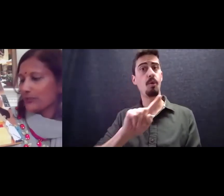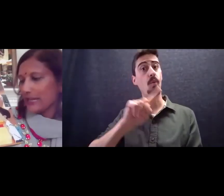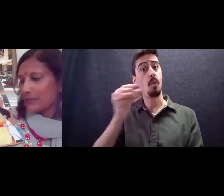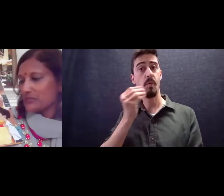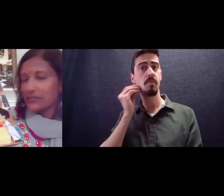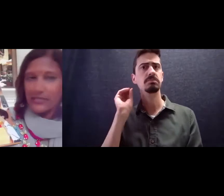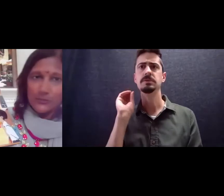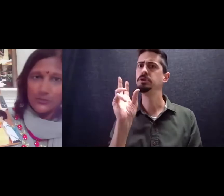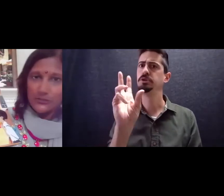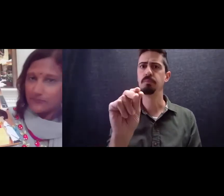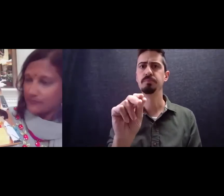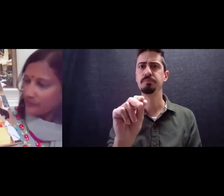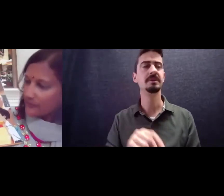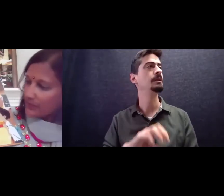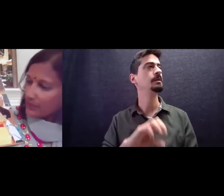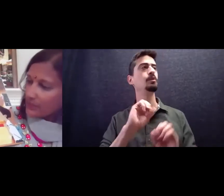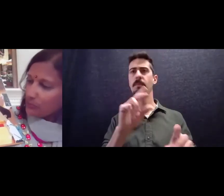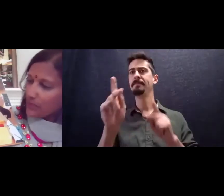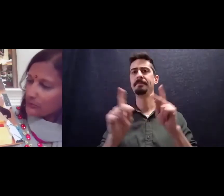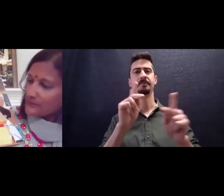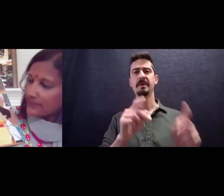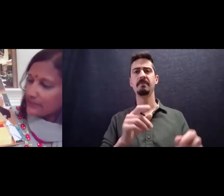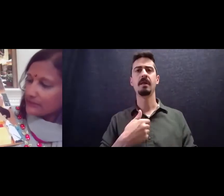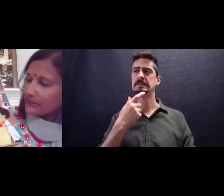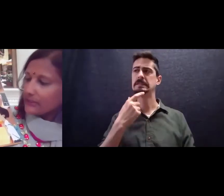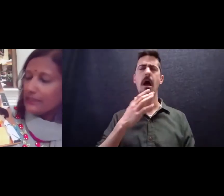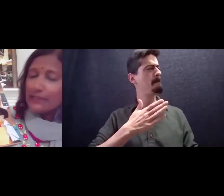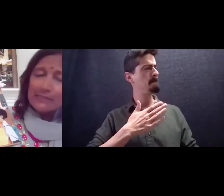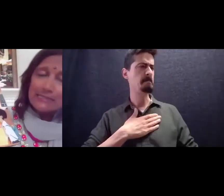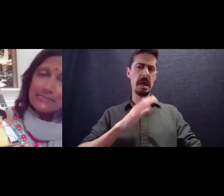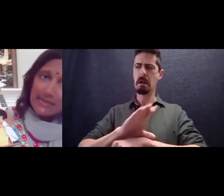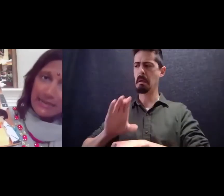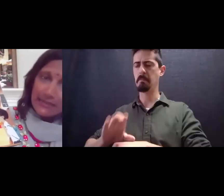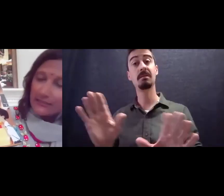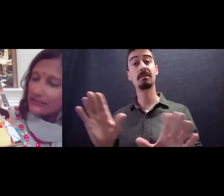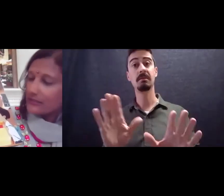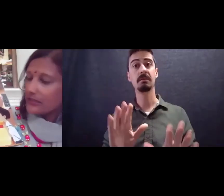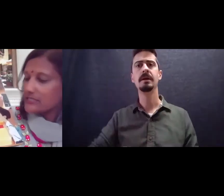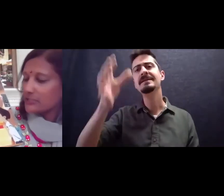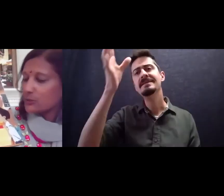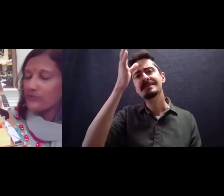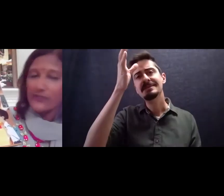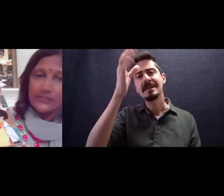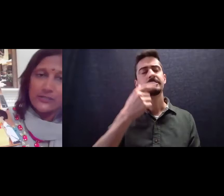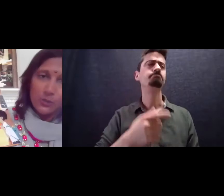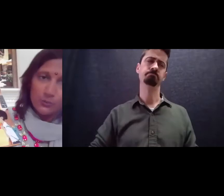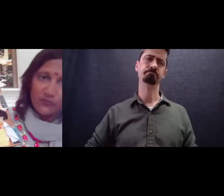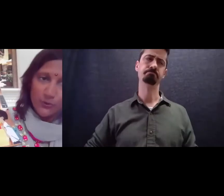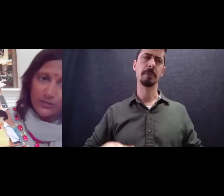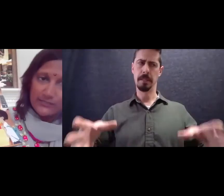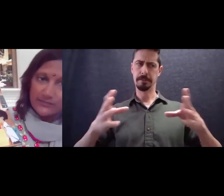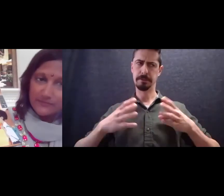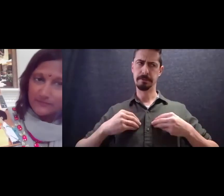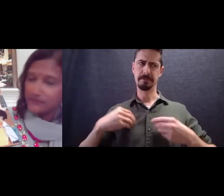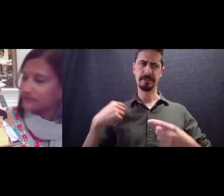no one came to claim her Bapu said it can stay until we find a home